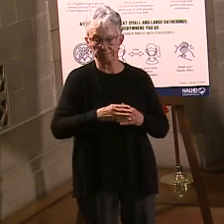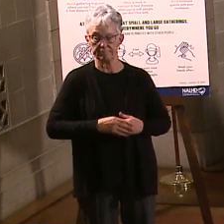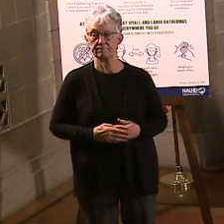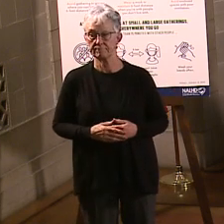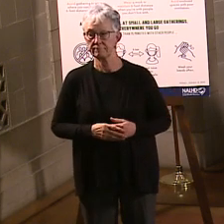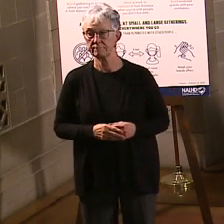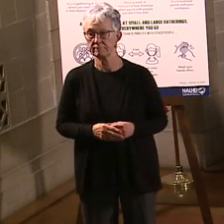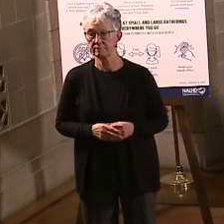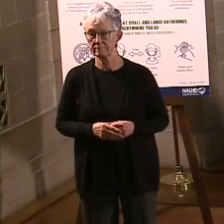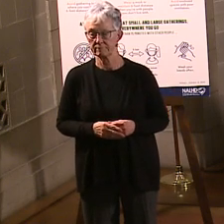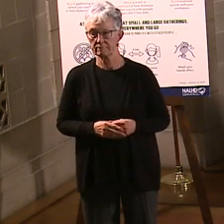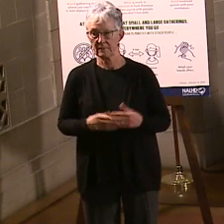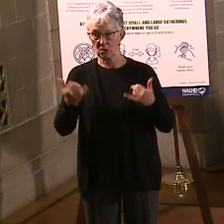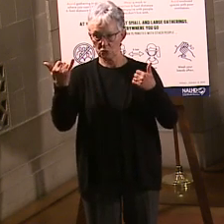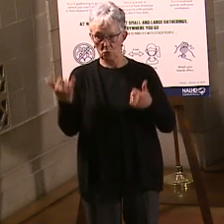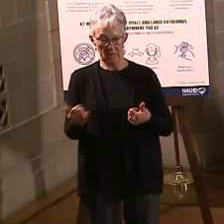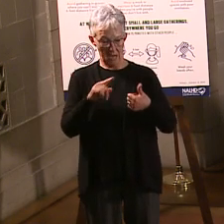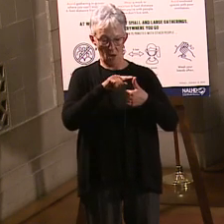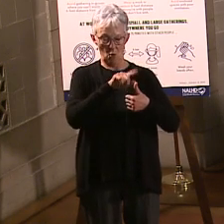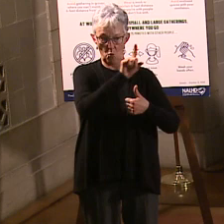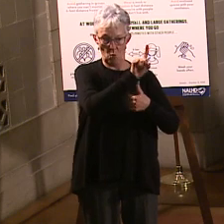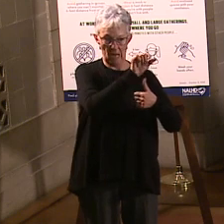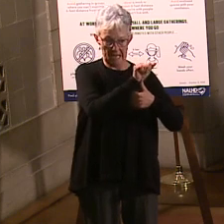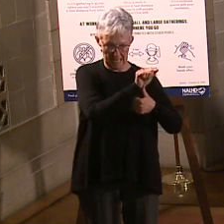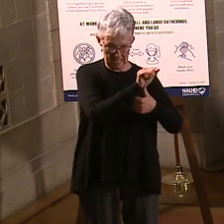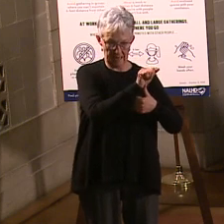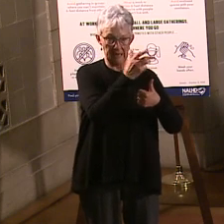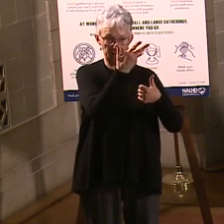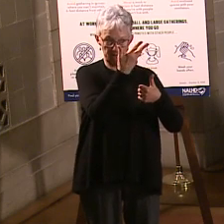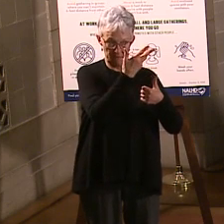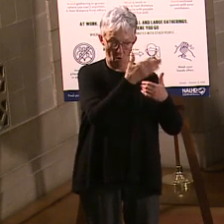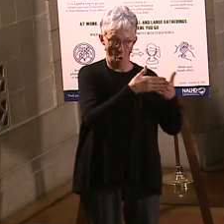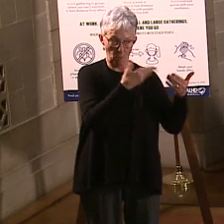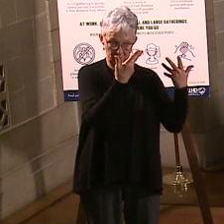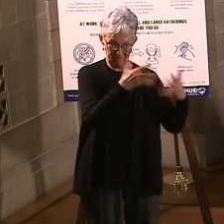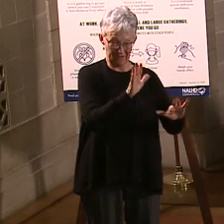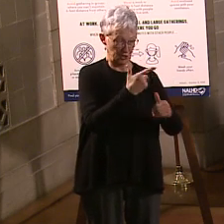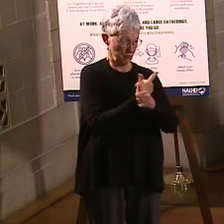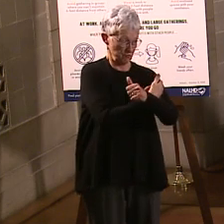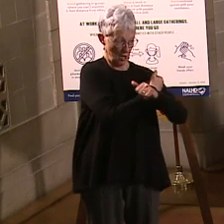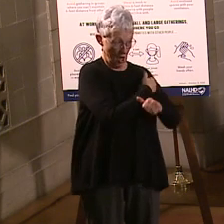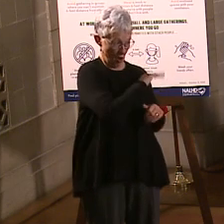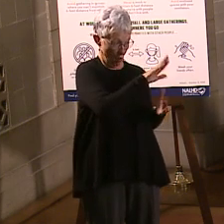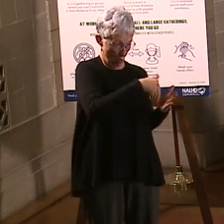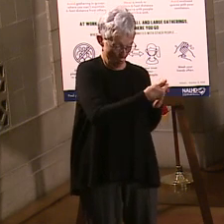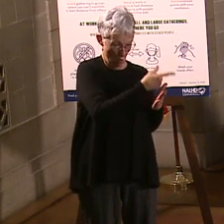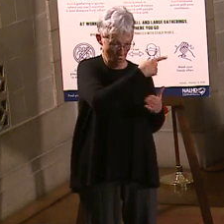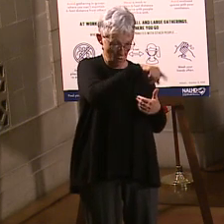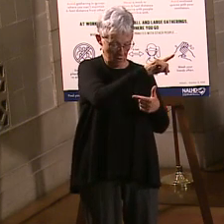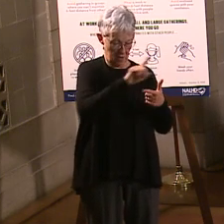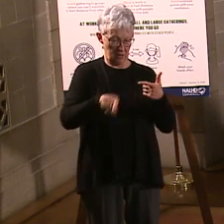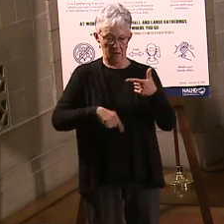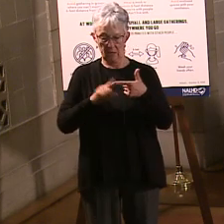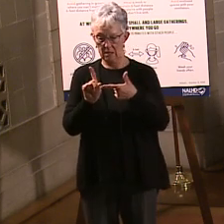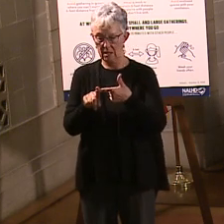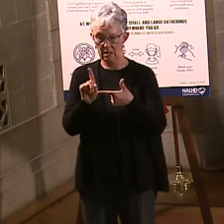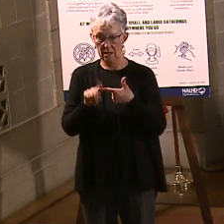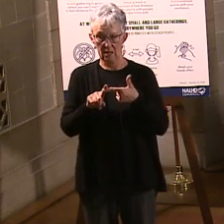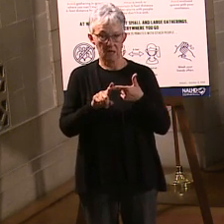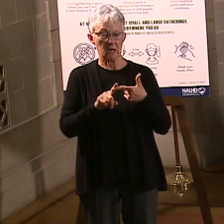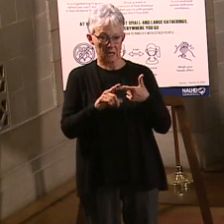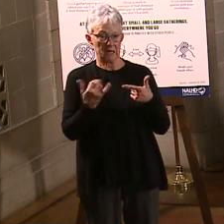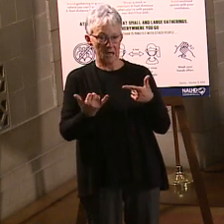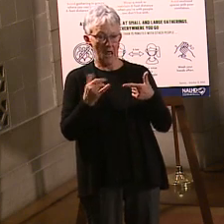we're moving out of phase one A into phase one B, can tell you 99% of those long-term care facilities we have